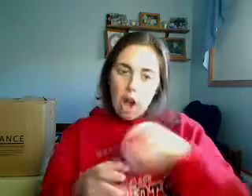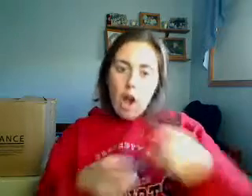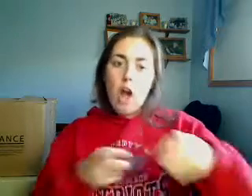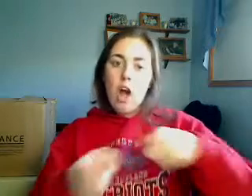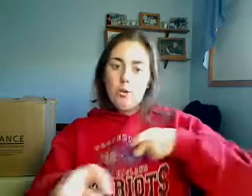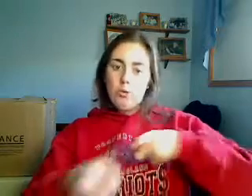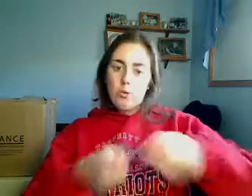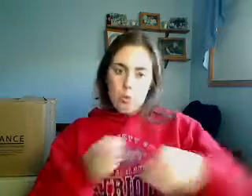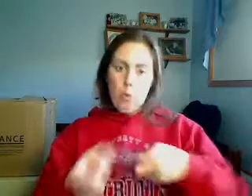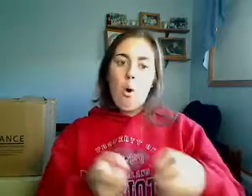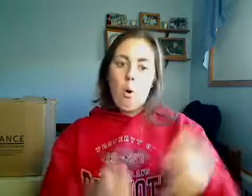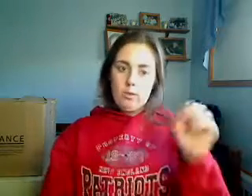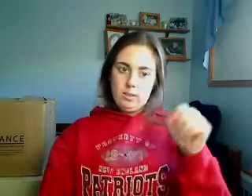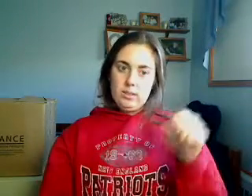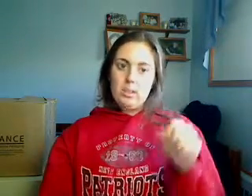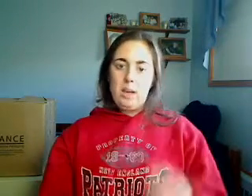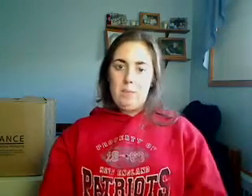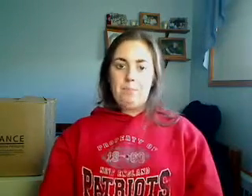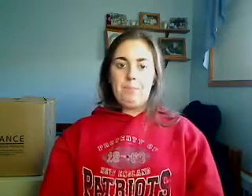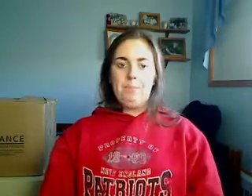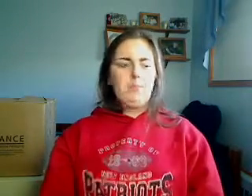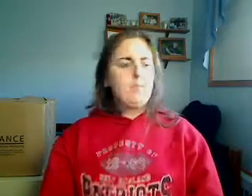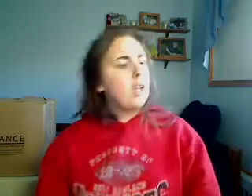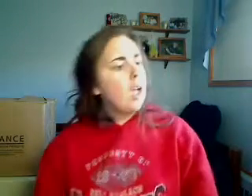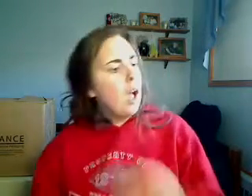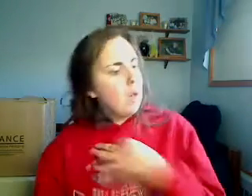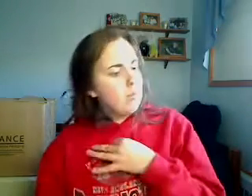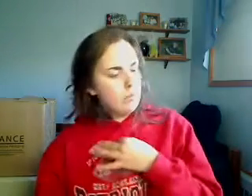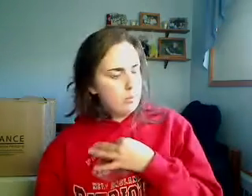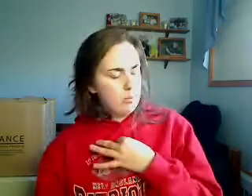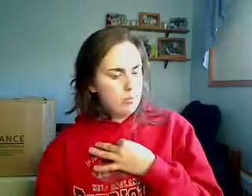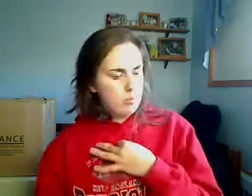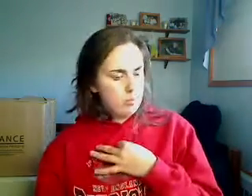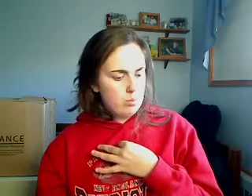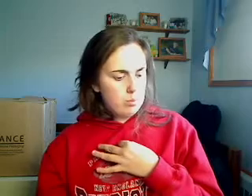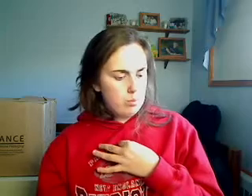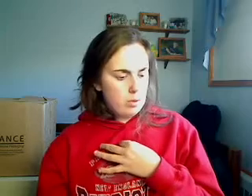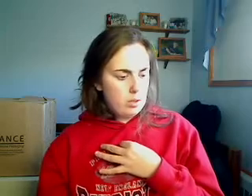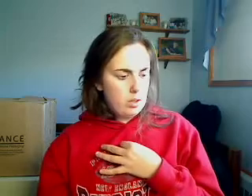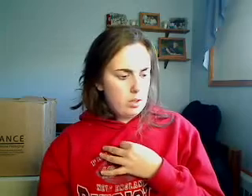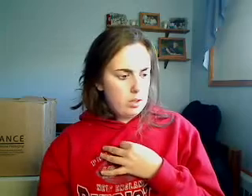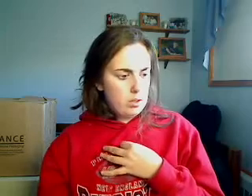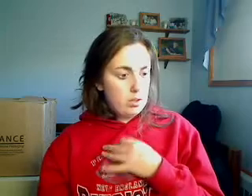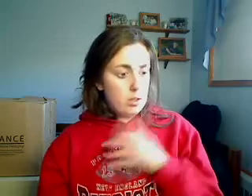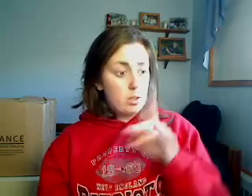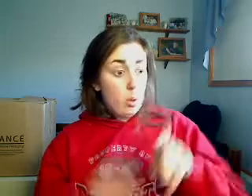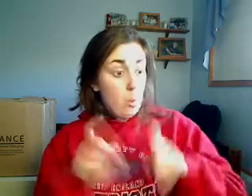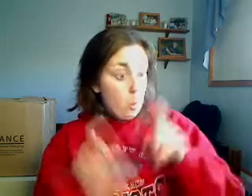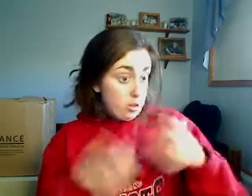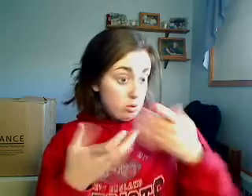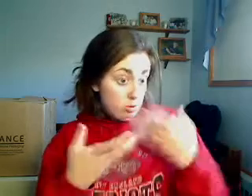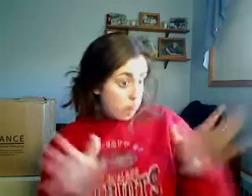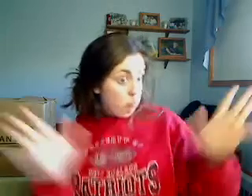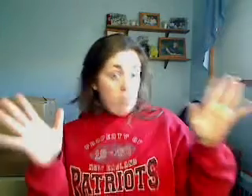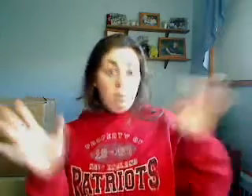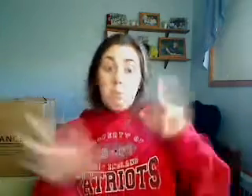that. Are there ground rules established? Just about the question. In one case, I could only ask him about the wonder of Rolex watches.